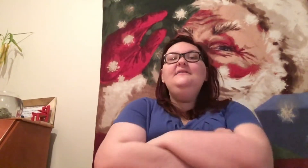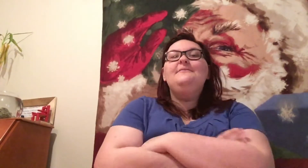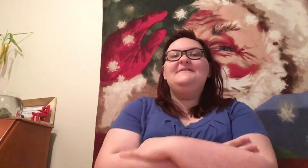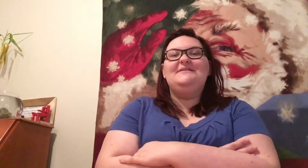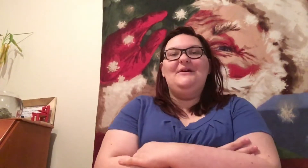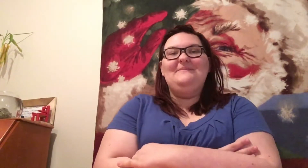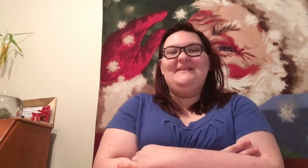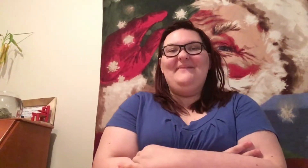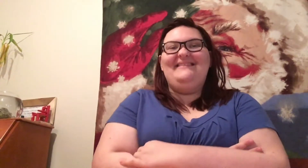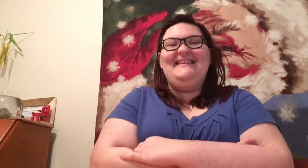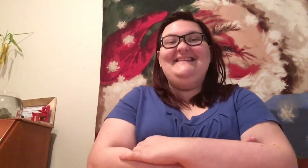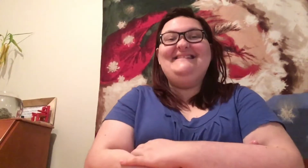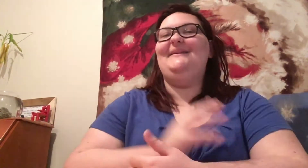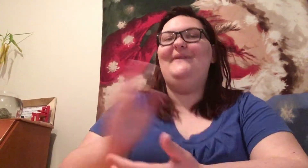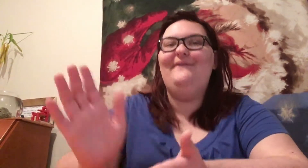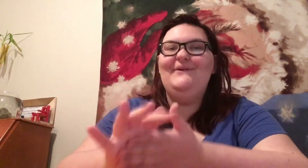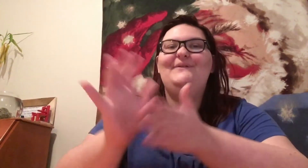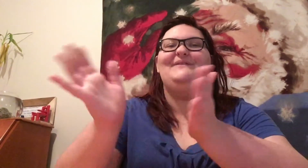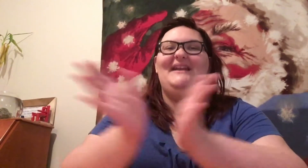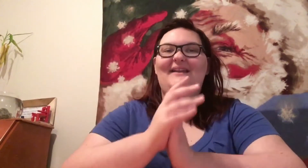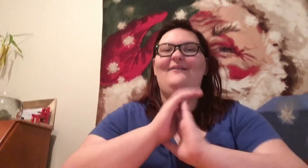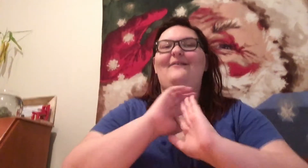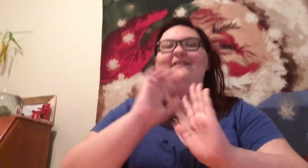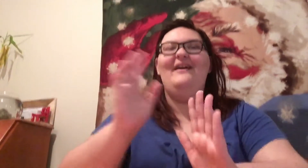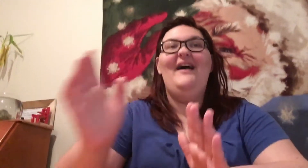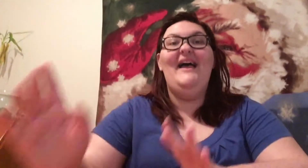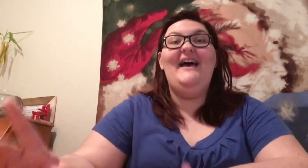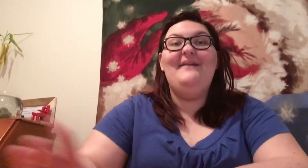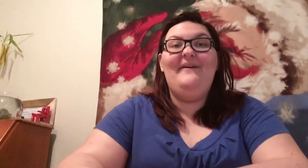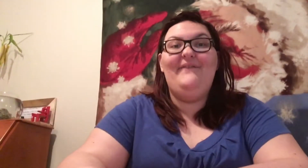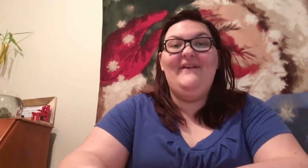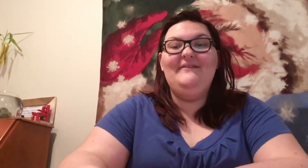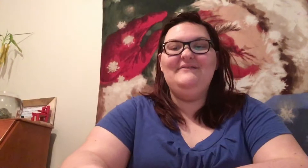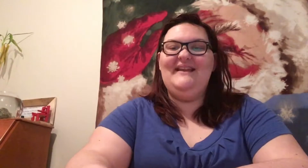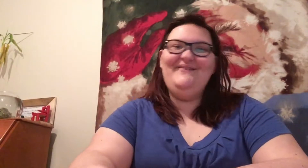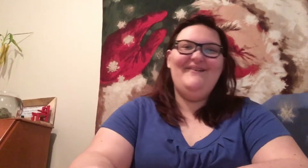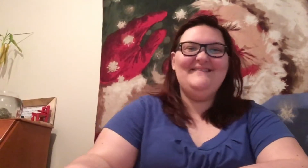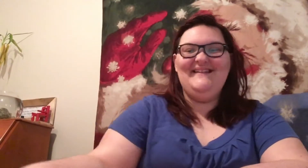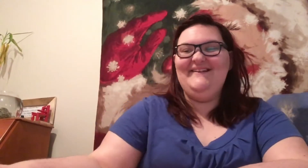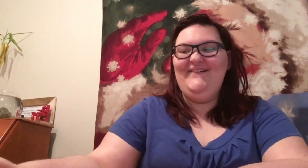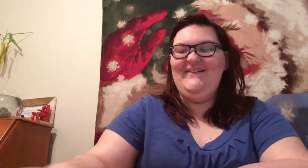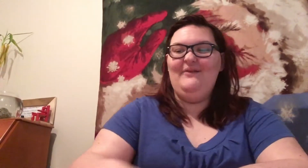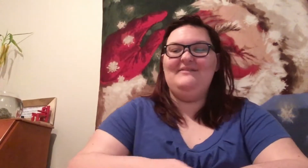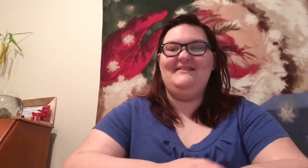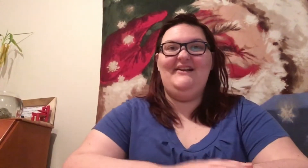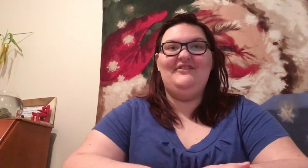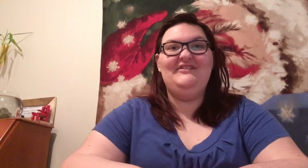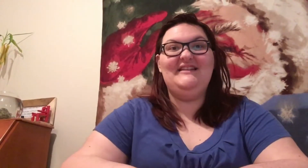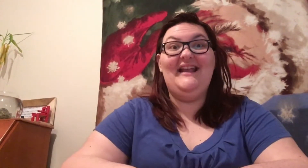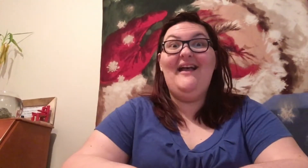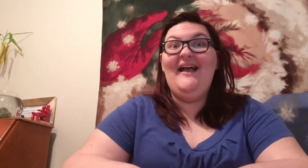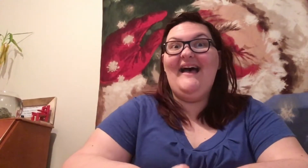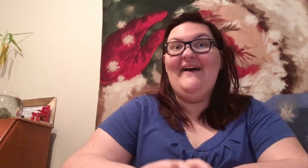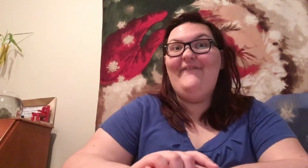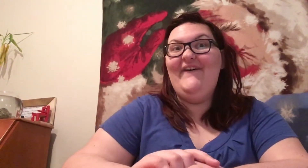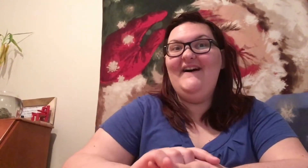Because his arm's up like this. I get my food, get it all. And my friend is like, oh, how's it going? What's there? And she's like, have fun.